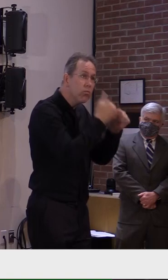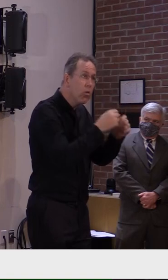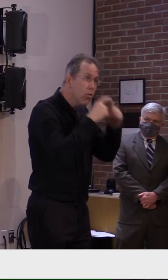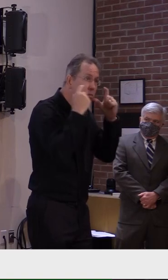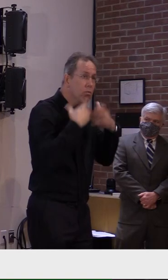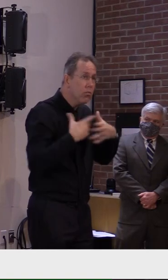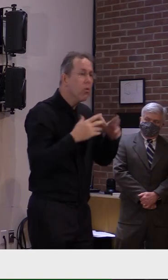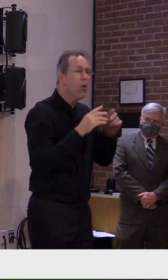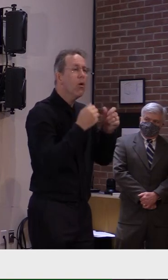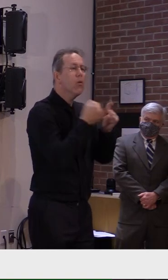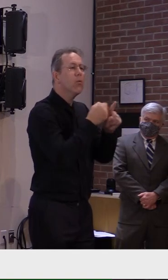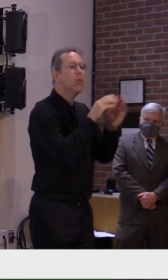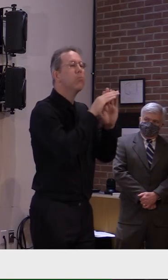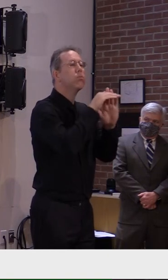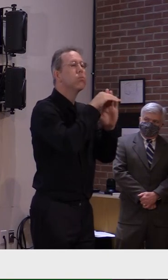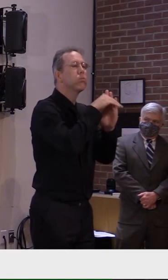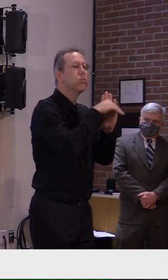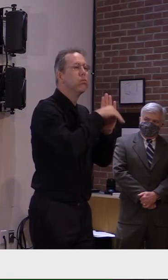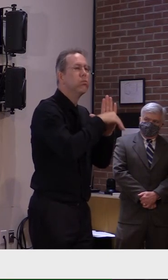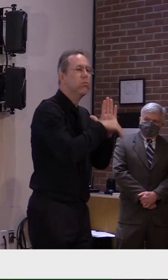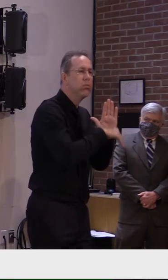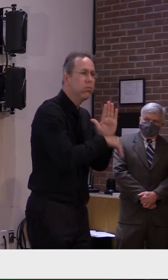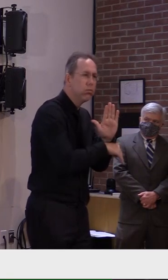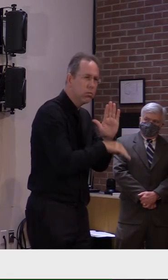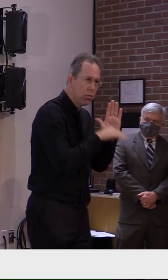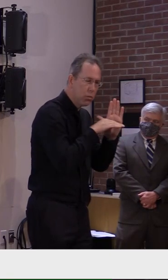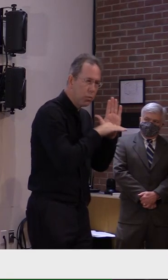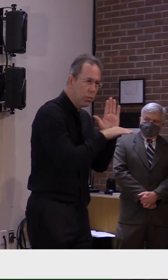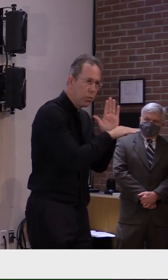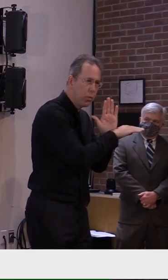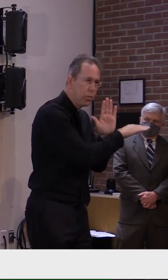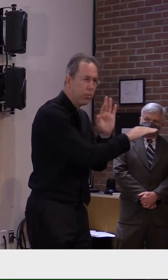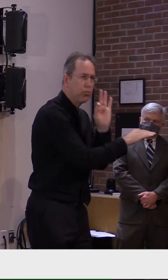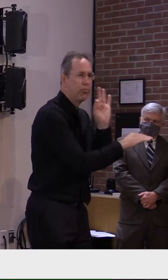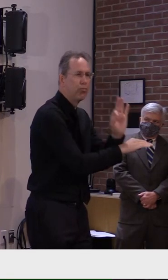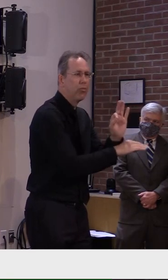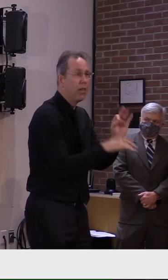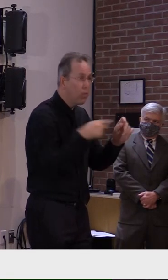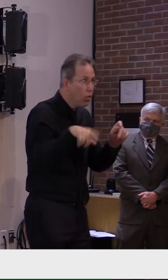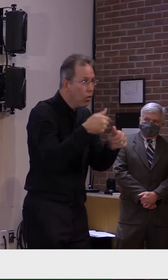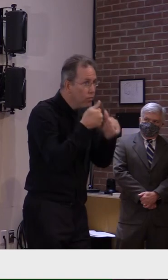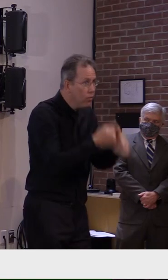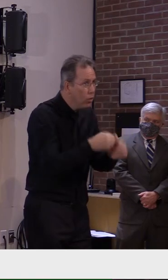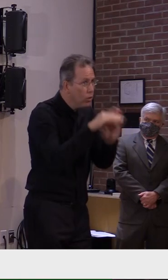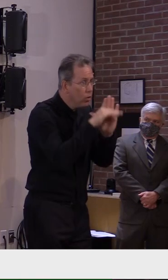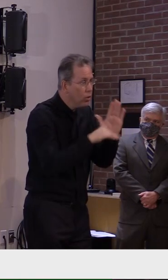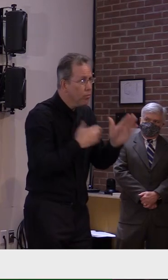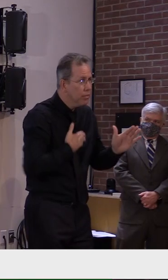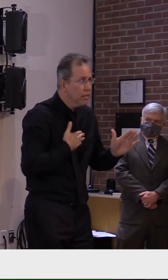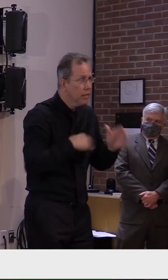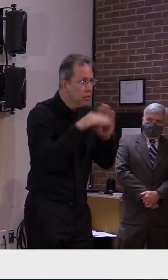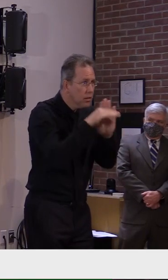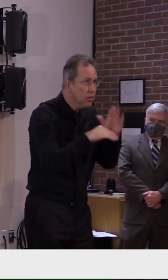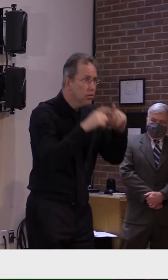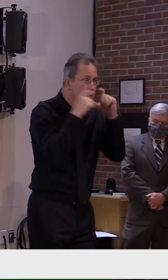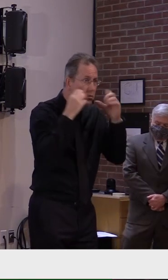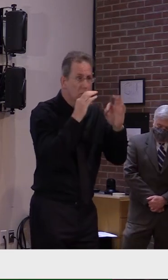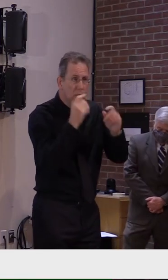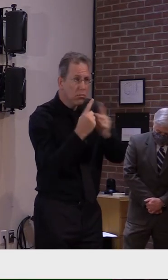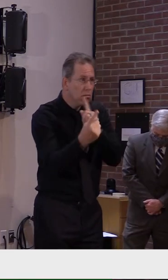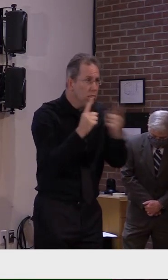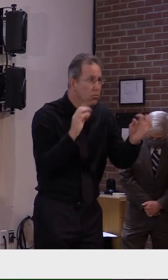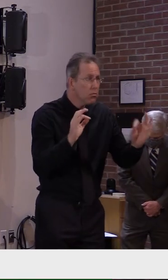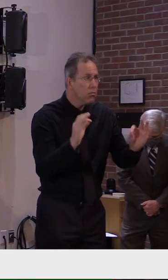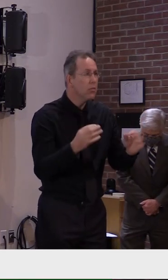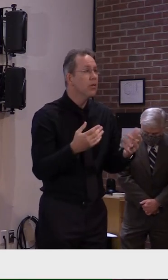it plateaus out at a much, much lower level. So it takes two incubation periods to see the impact generally of any